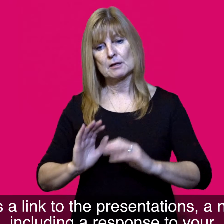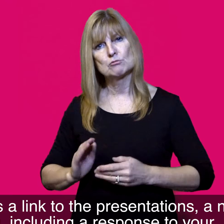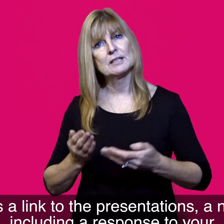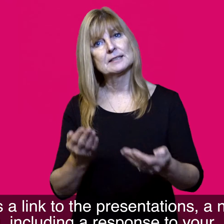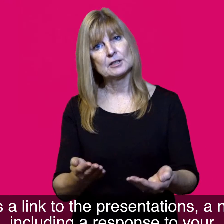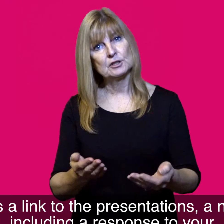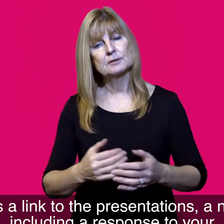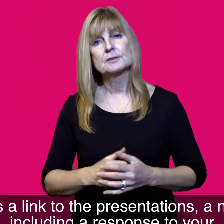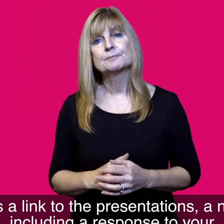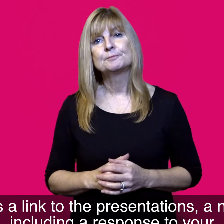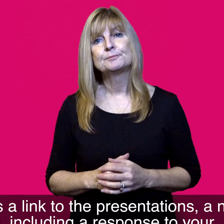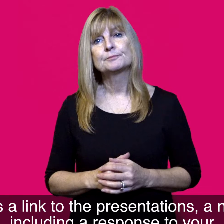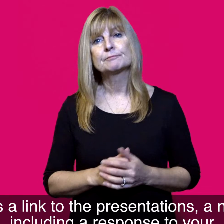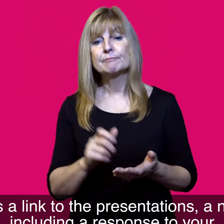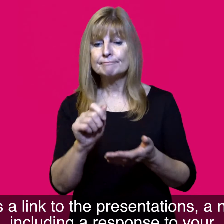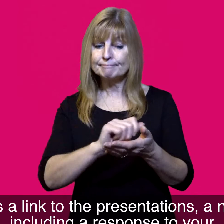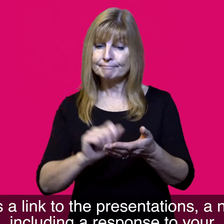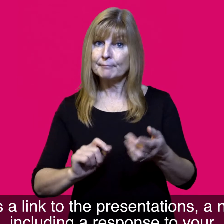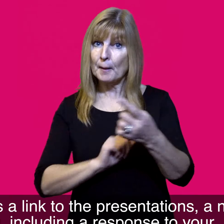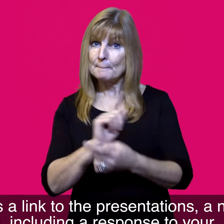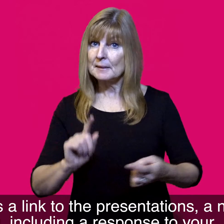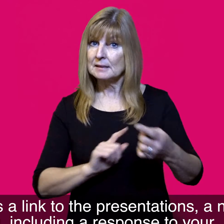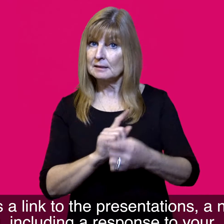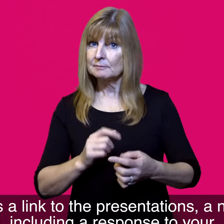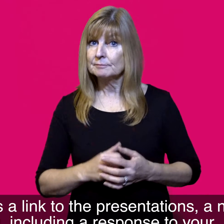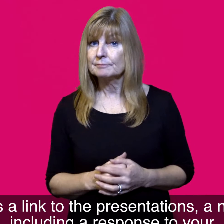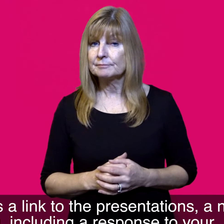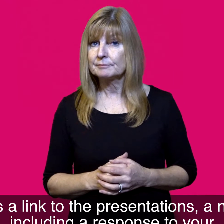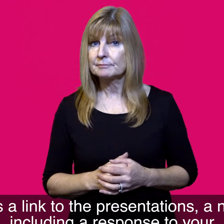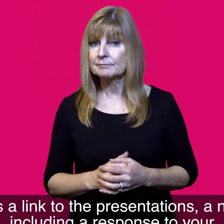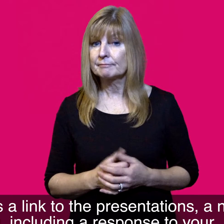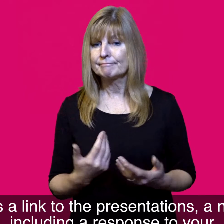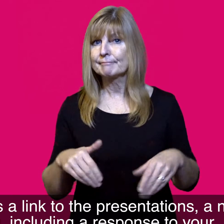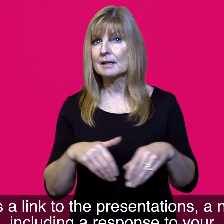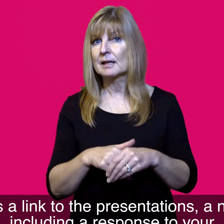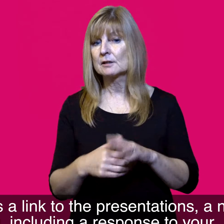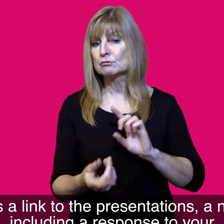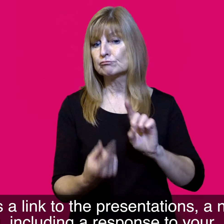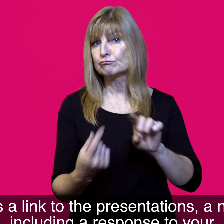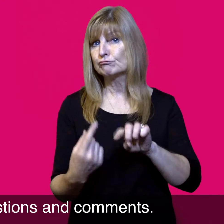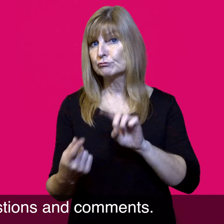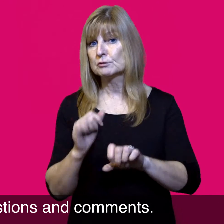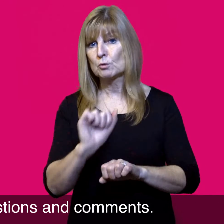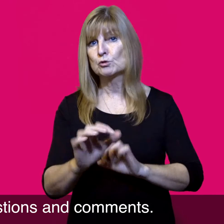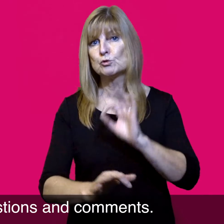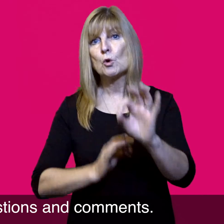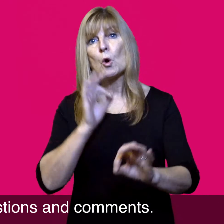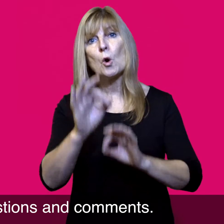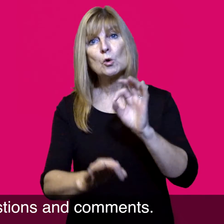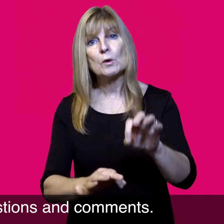a note of the meeting including a response to your questions and comments